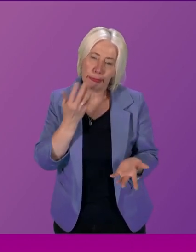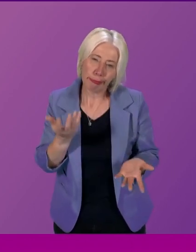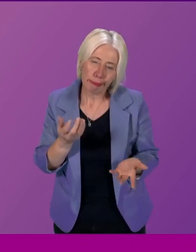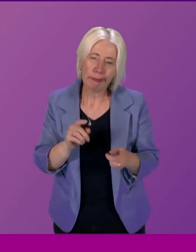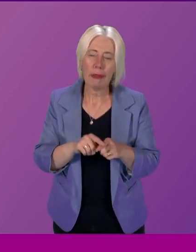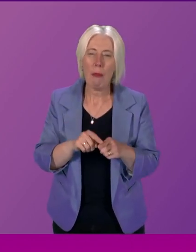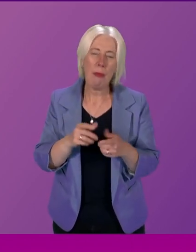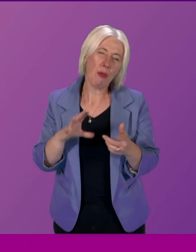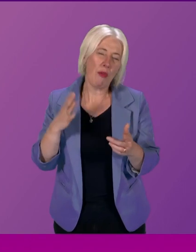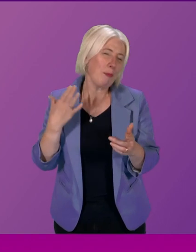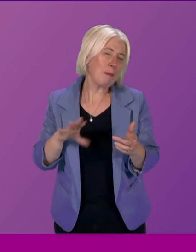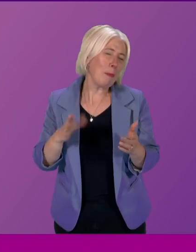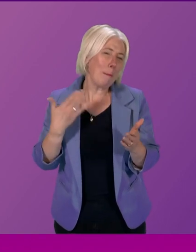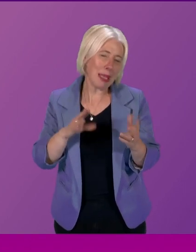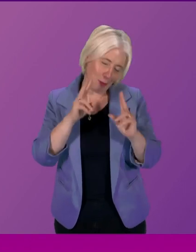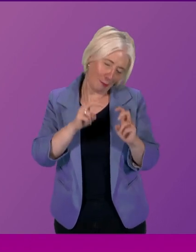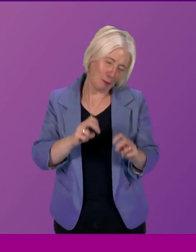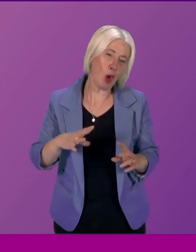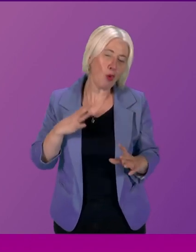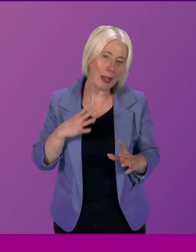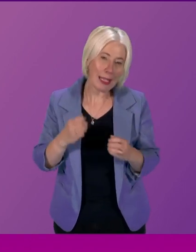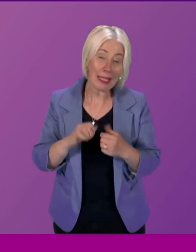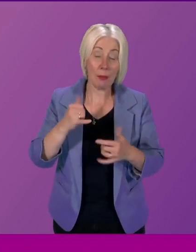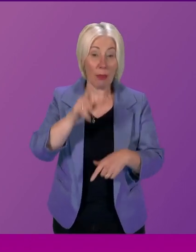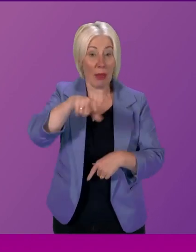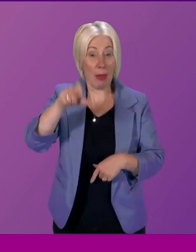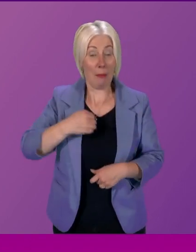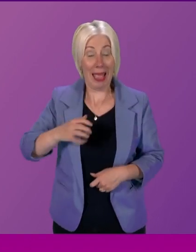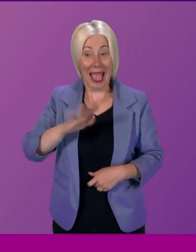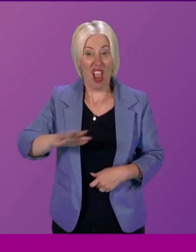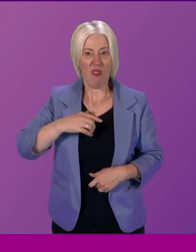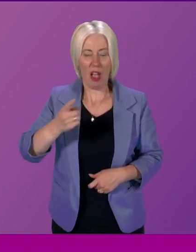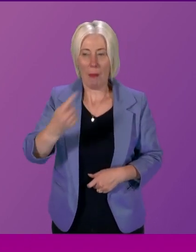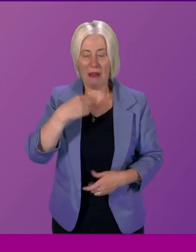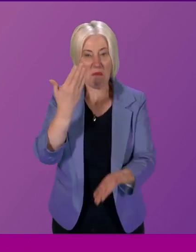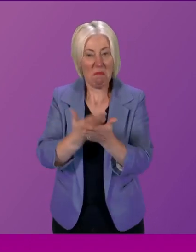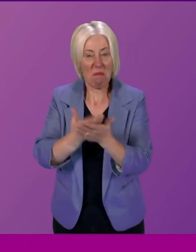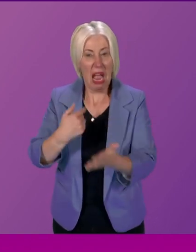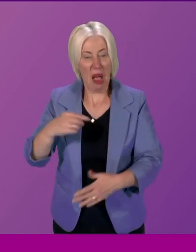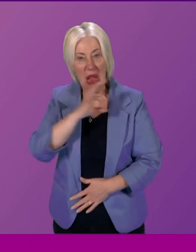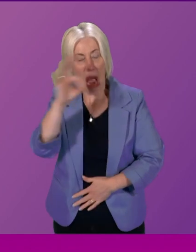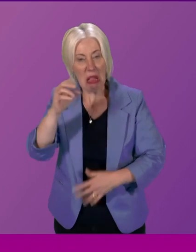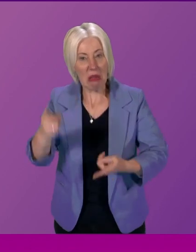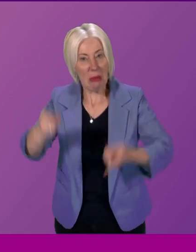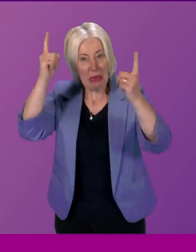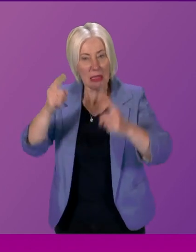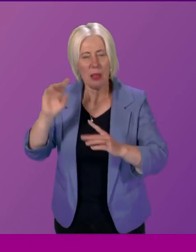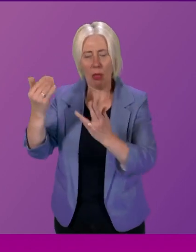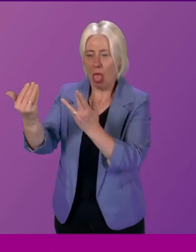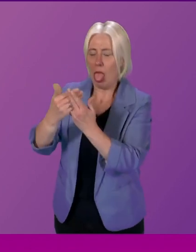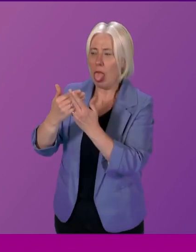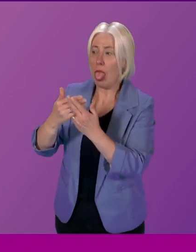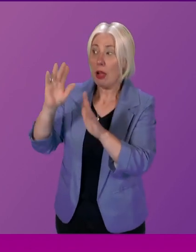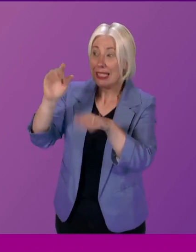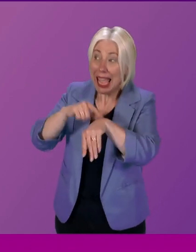looked at in depth again I get constituents coming in demanding that I ask a minister if we've got time yes a brief